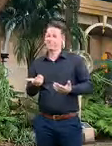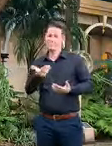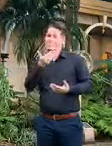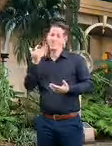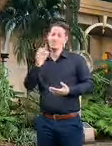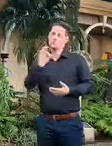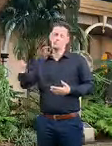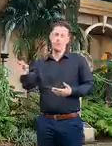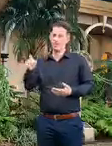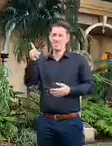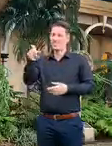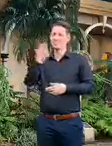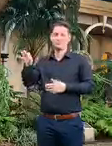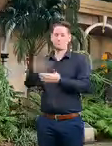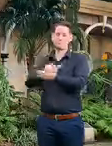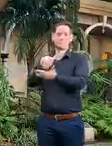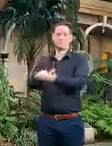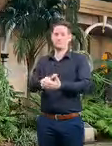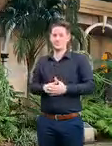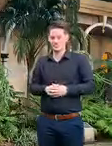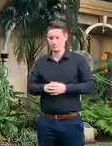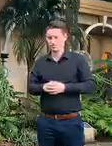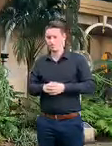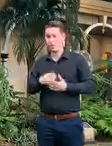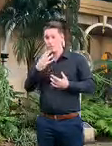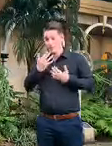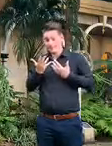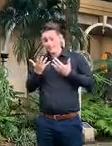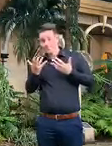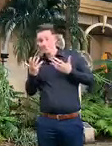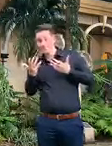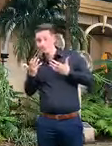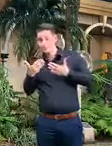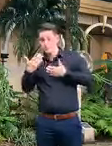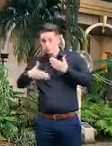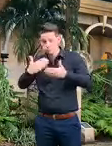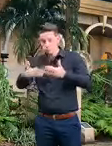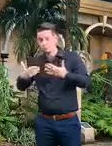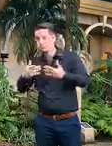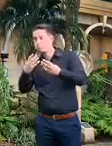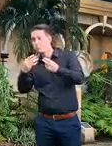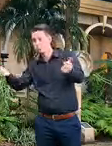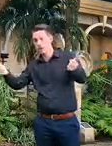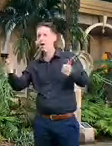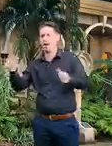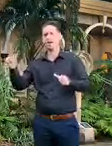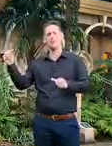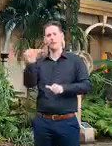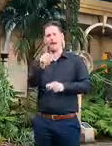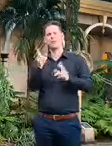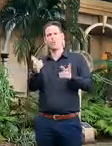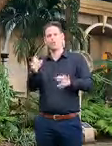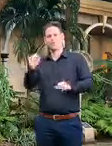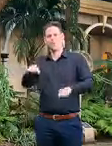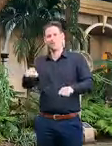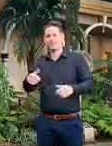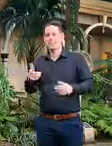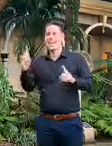is not the time for that once we get through this go crazy but for now